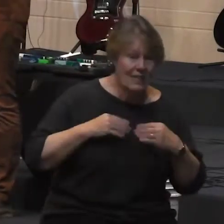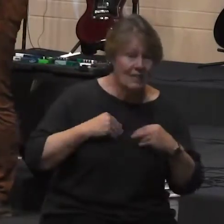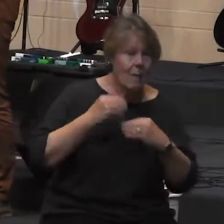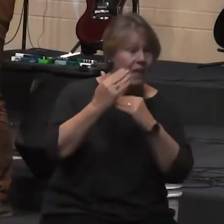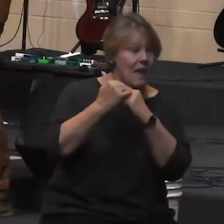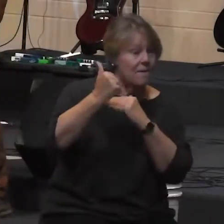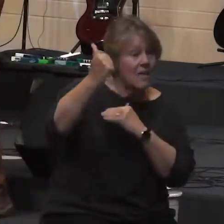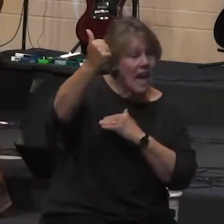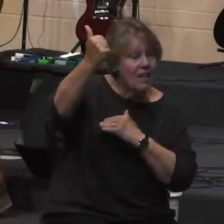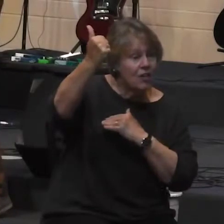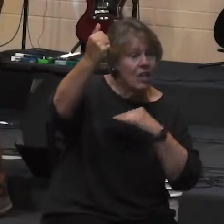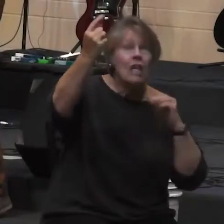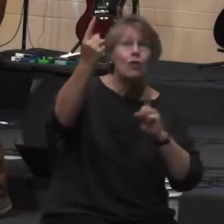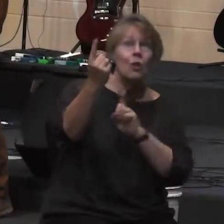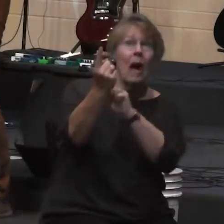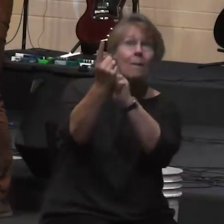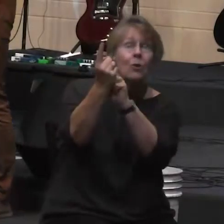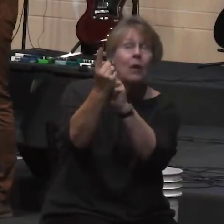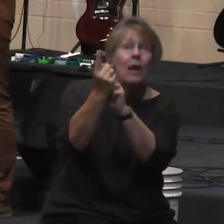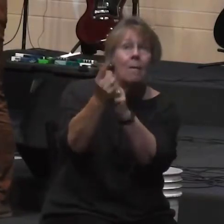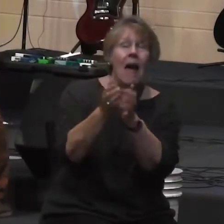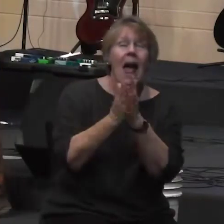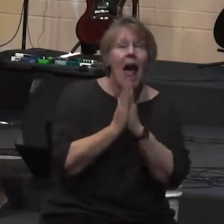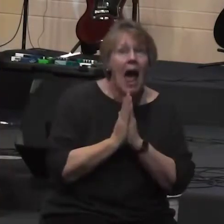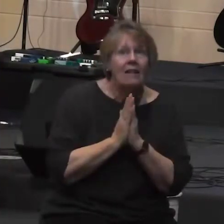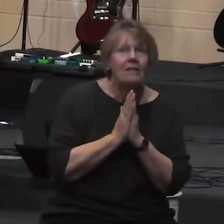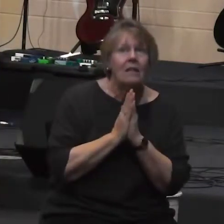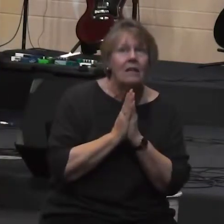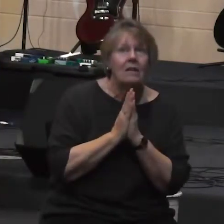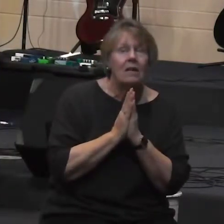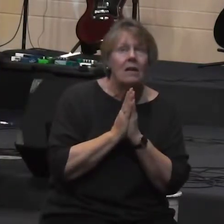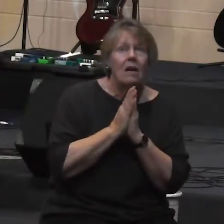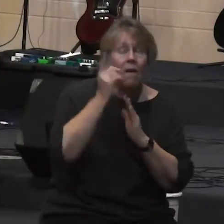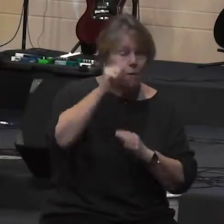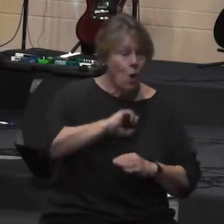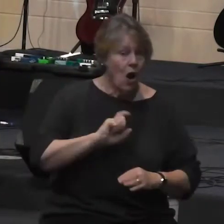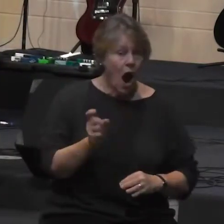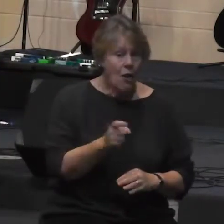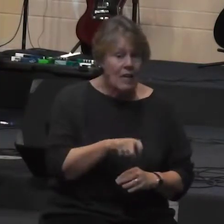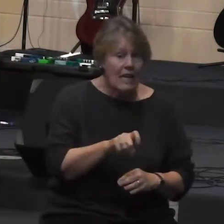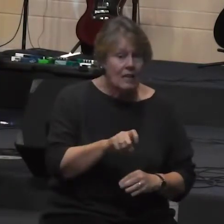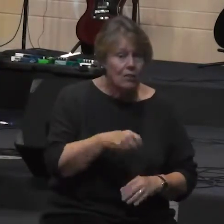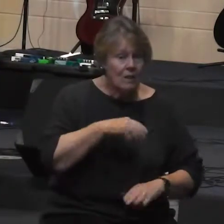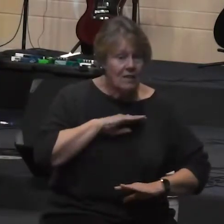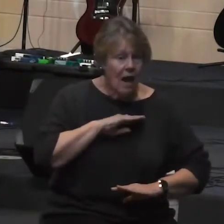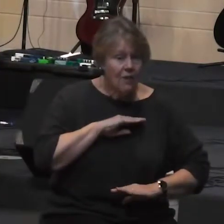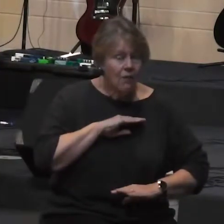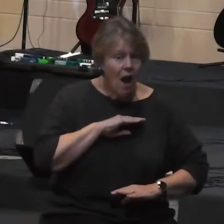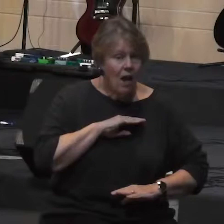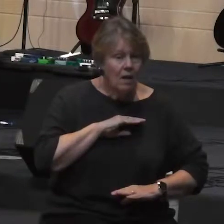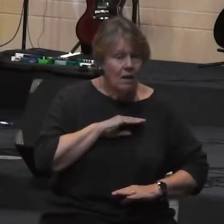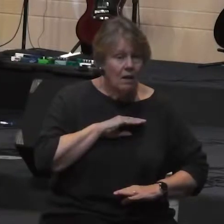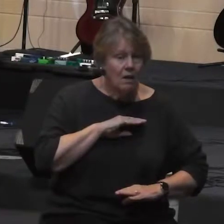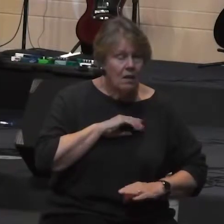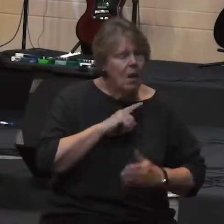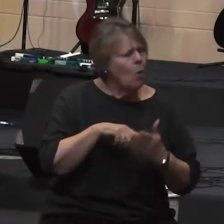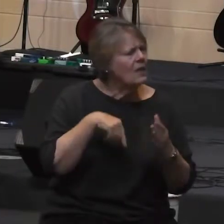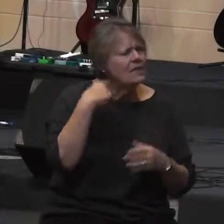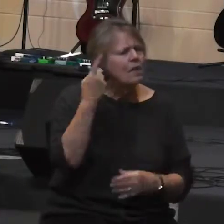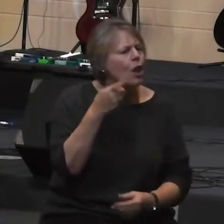asking for our needs to be met what would it look like if that request